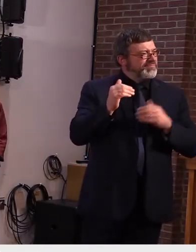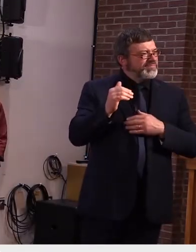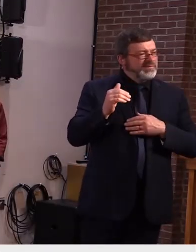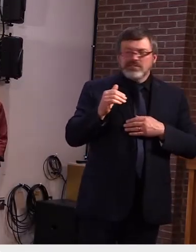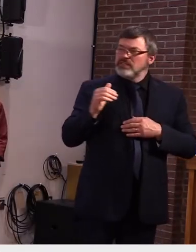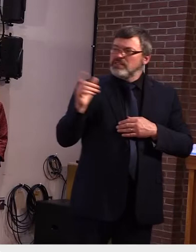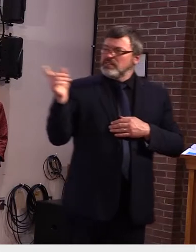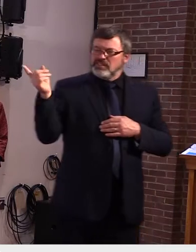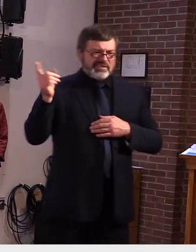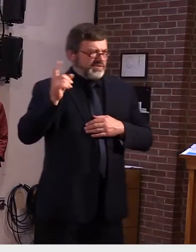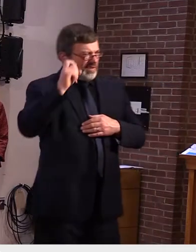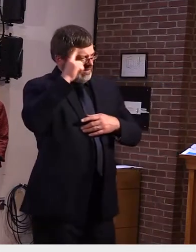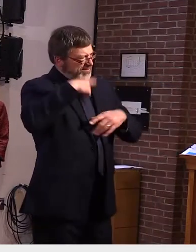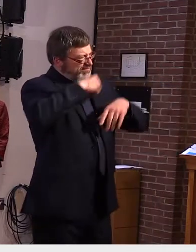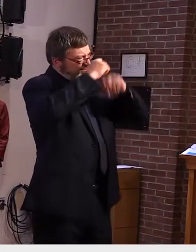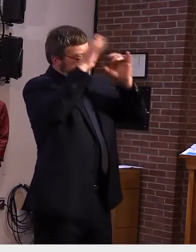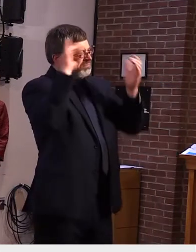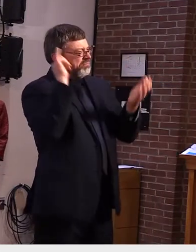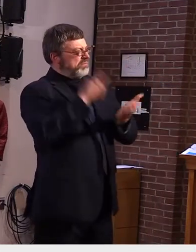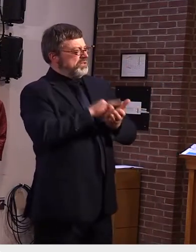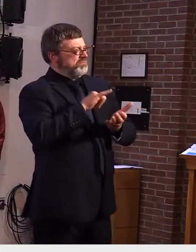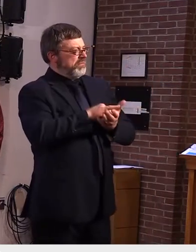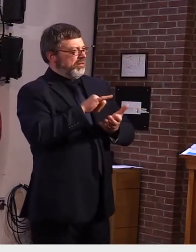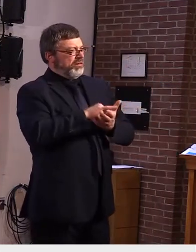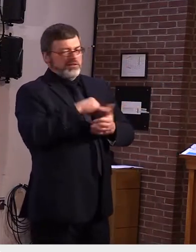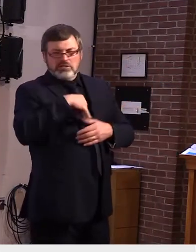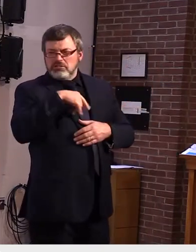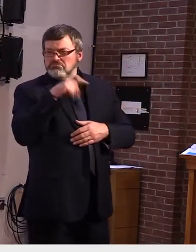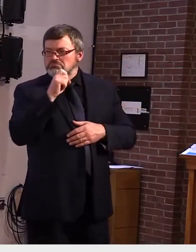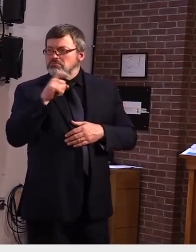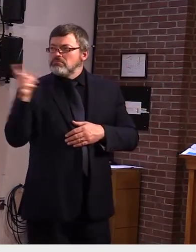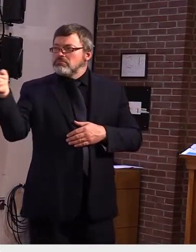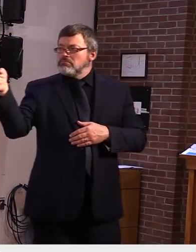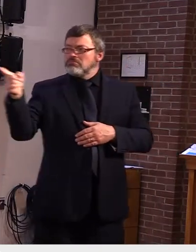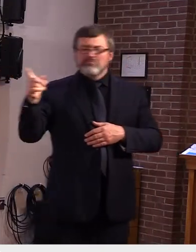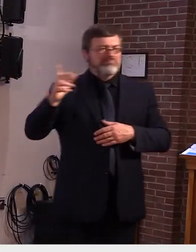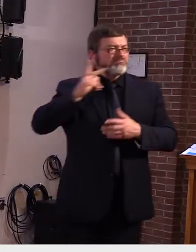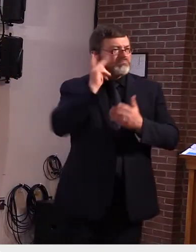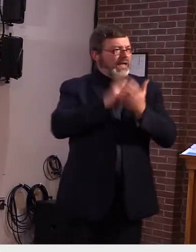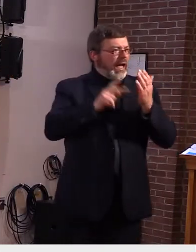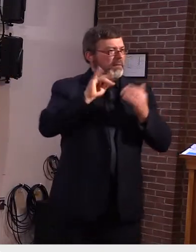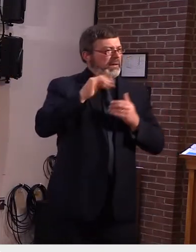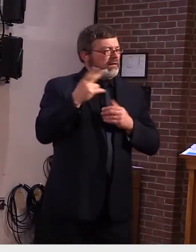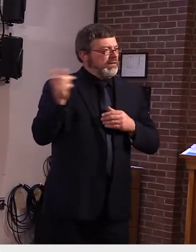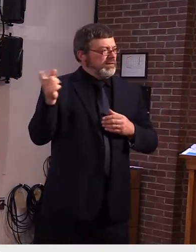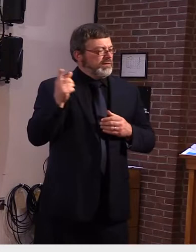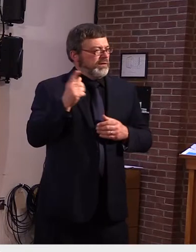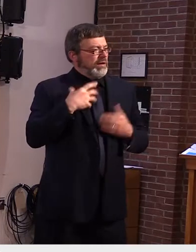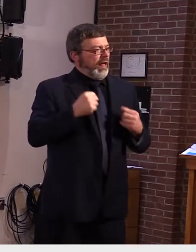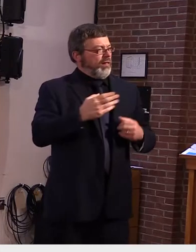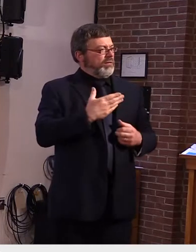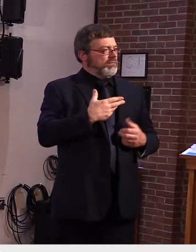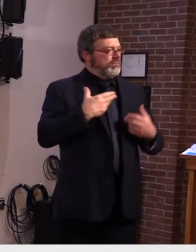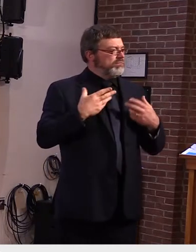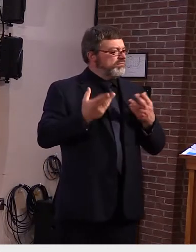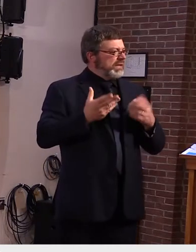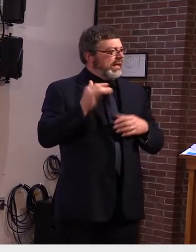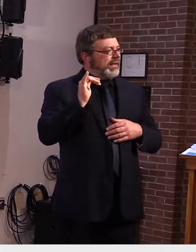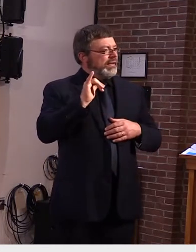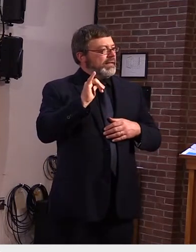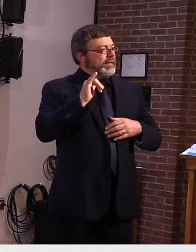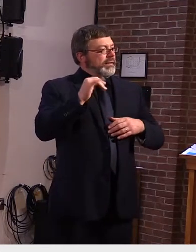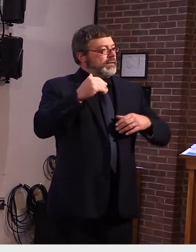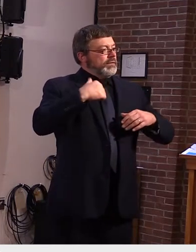yeah they have been experimenting with masks and various